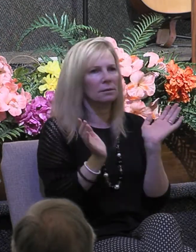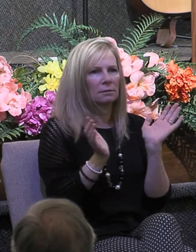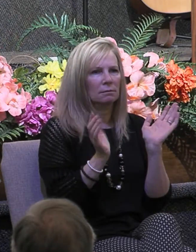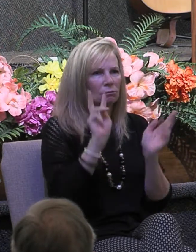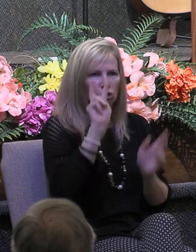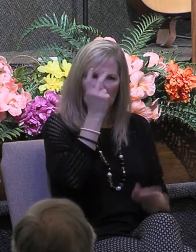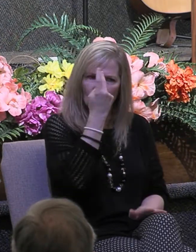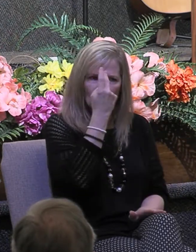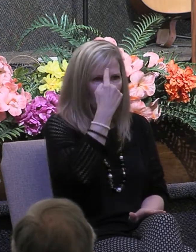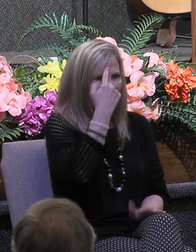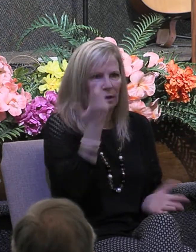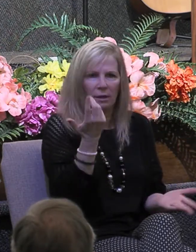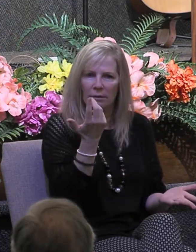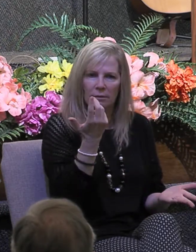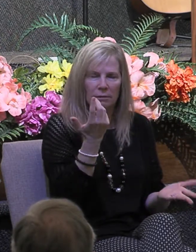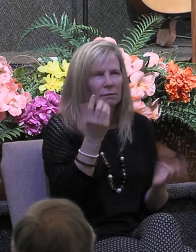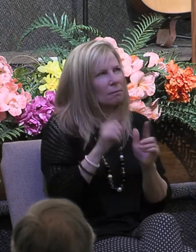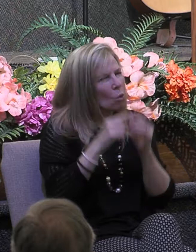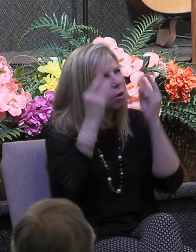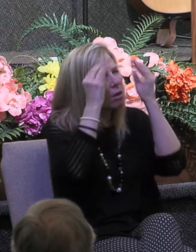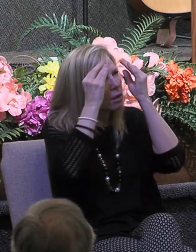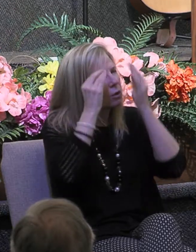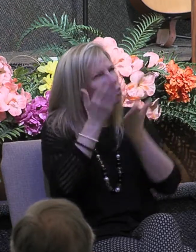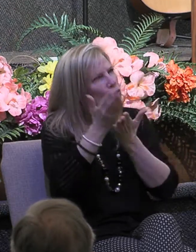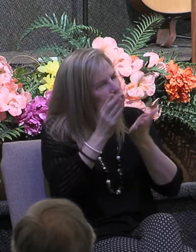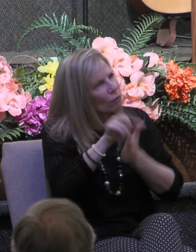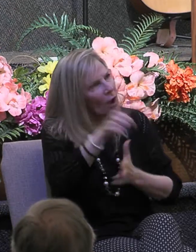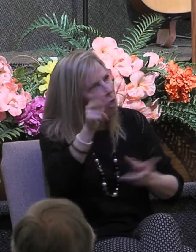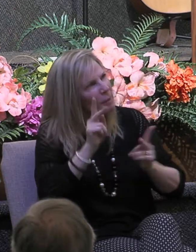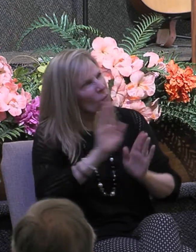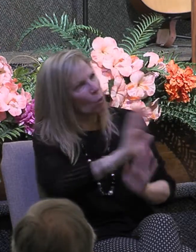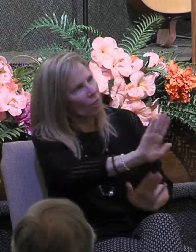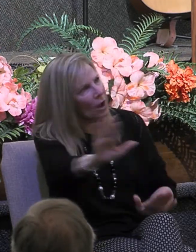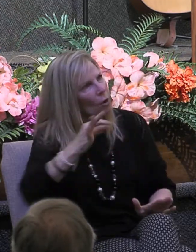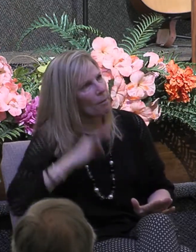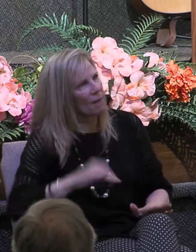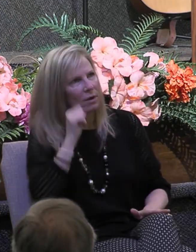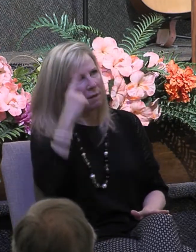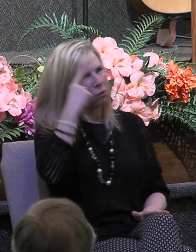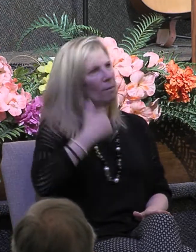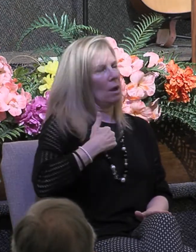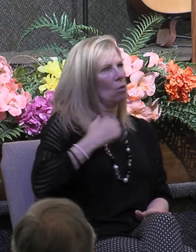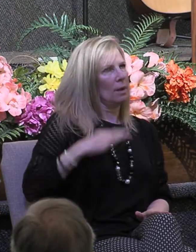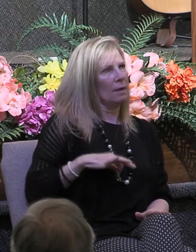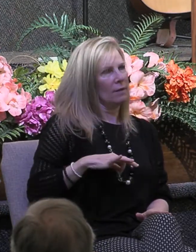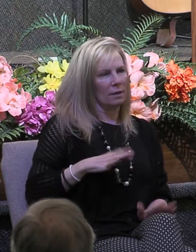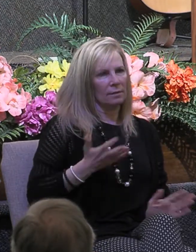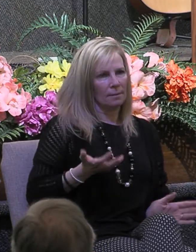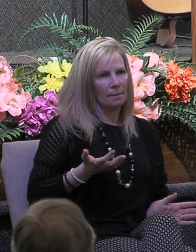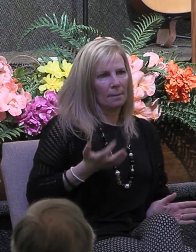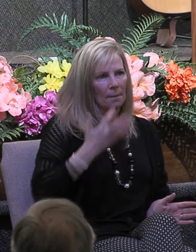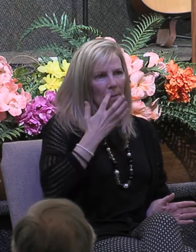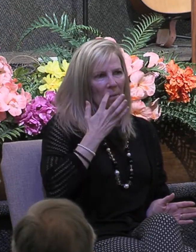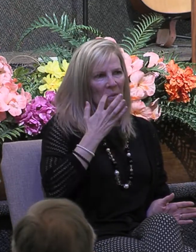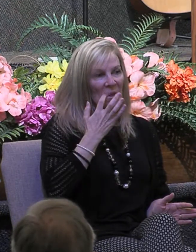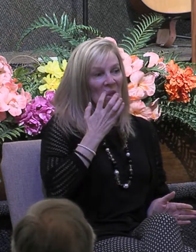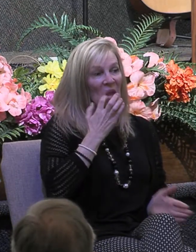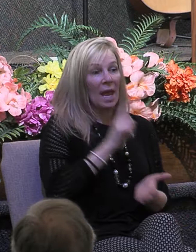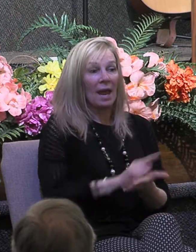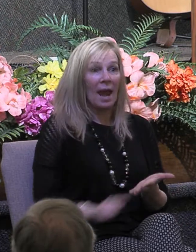conscious of serving others for their sake and not for your own now next week we're going to look